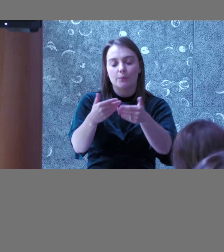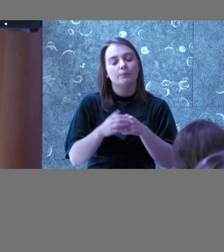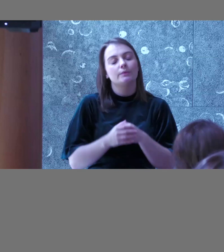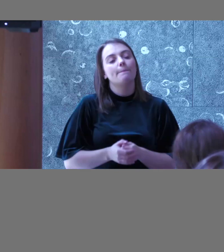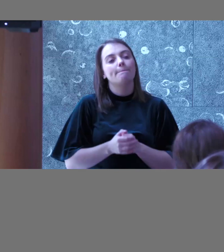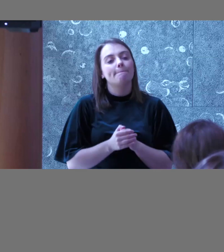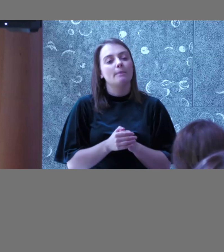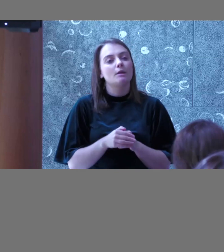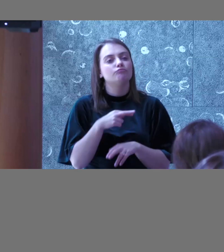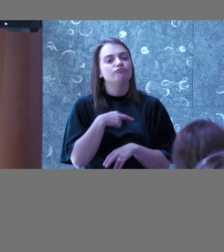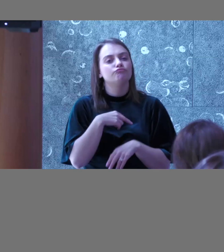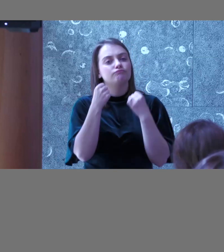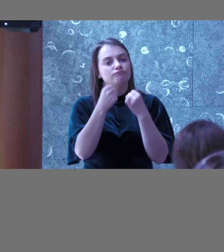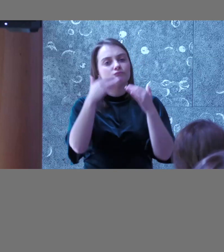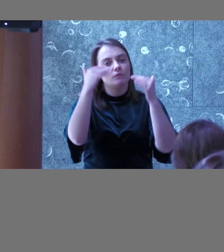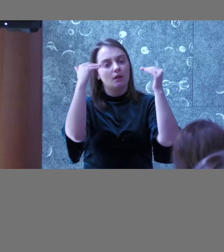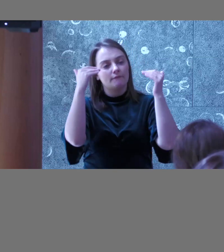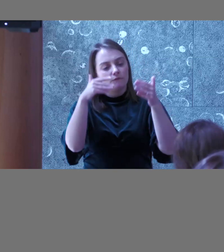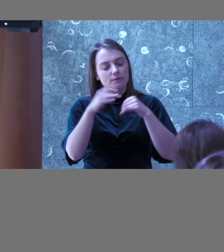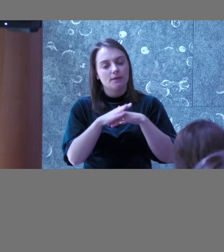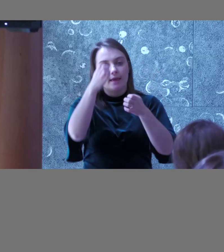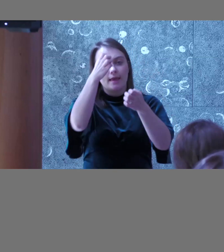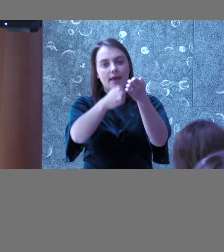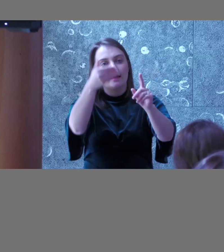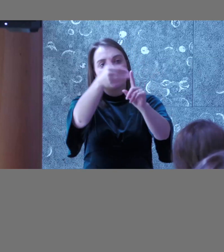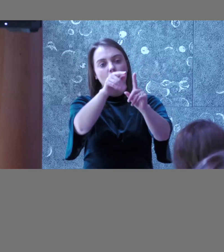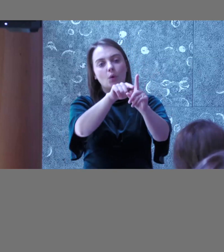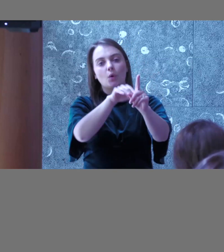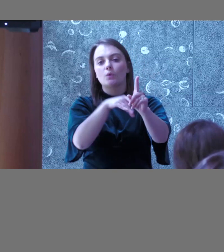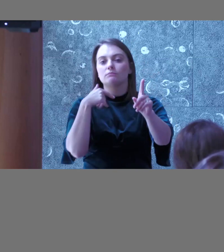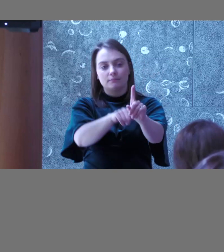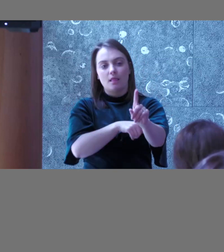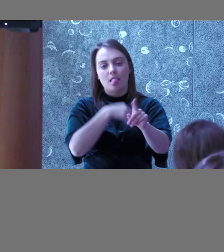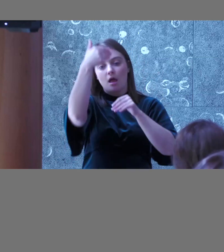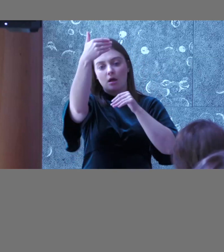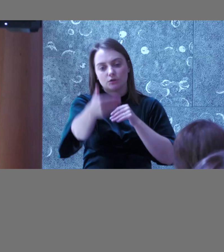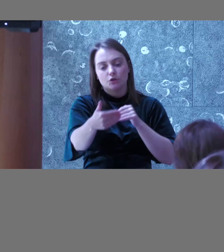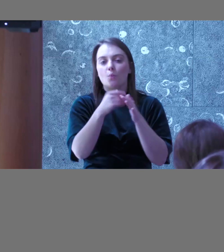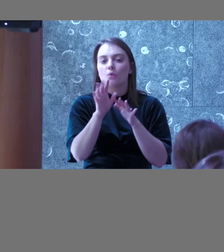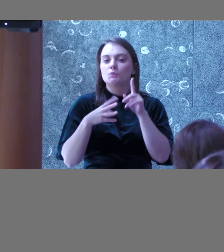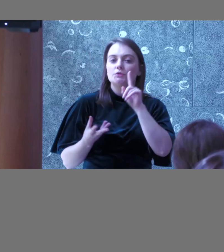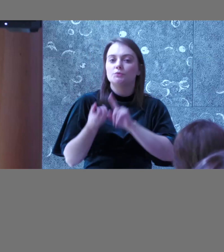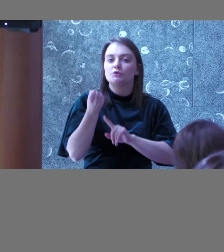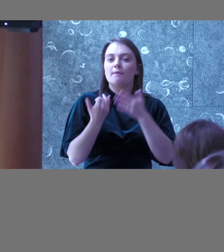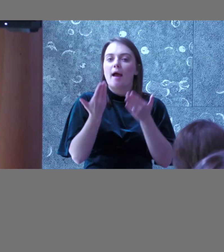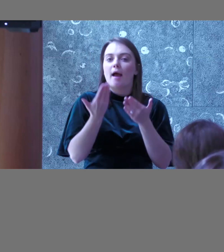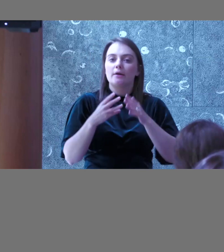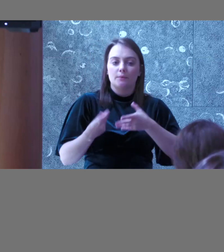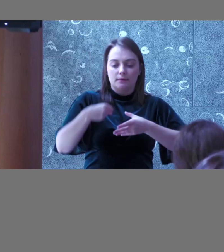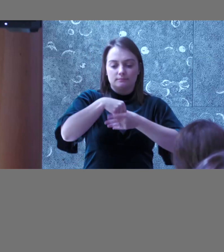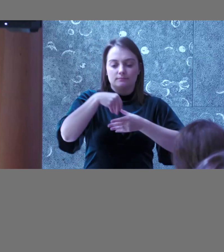it very much more what's the end goal, the long goal? How can we embed accessibility into all those